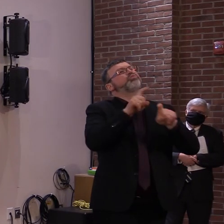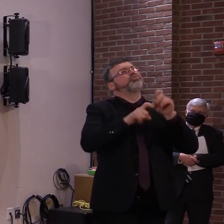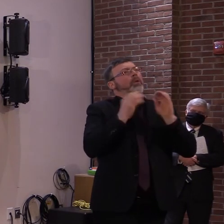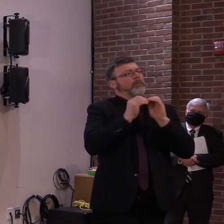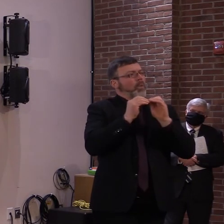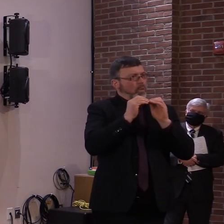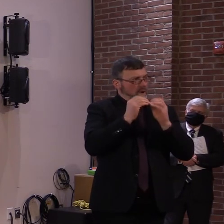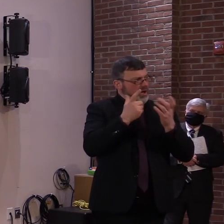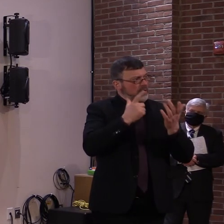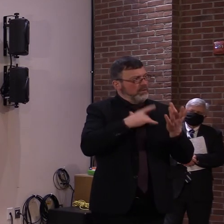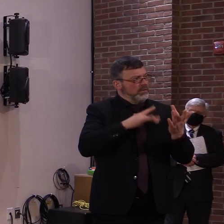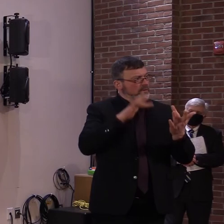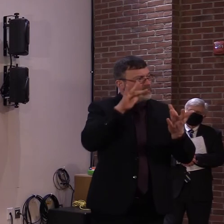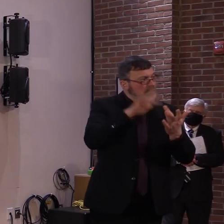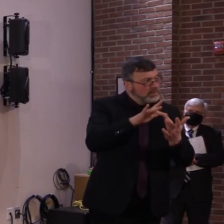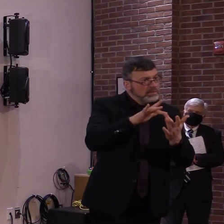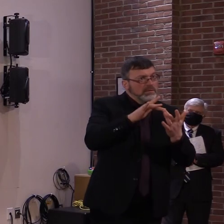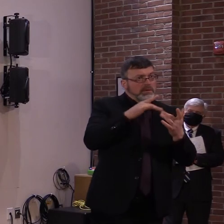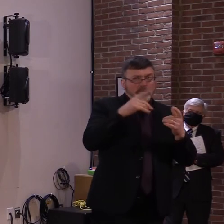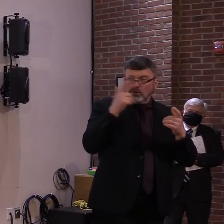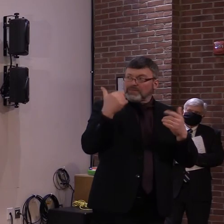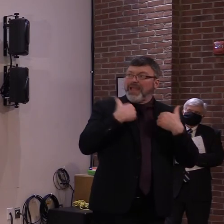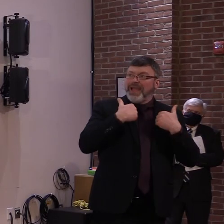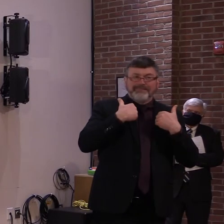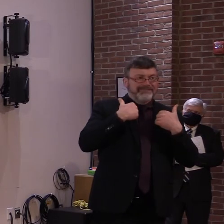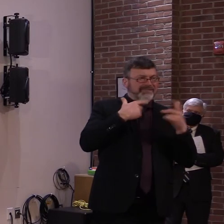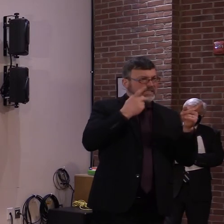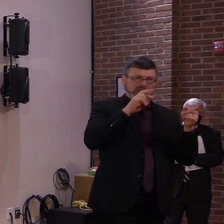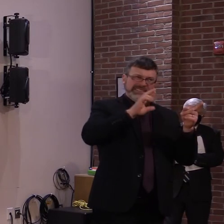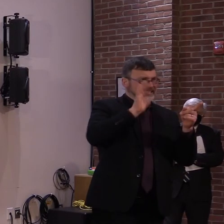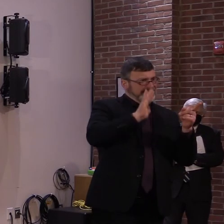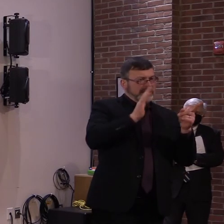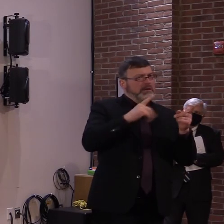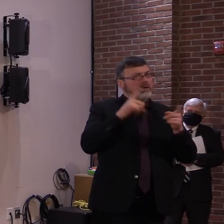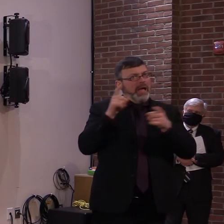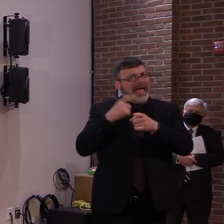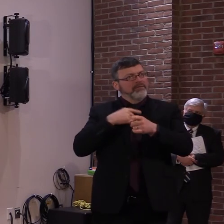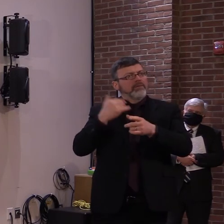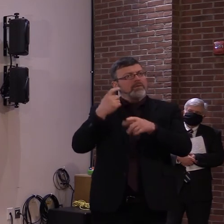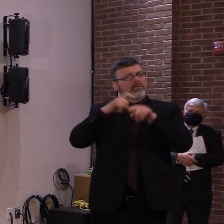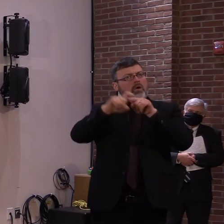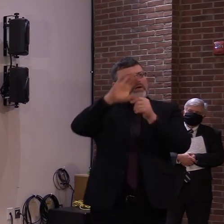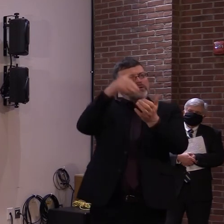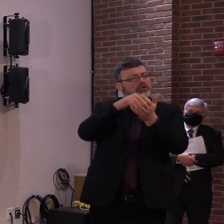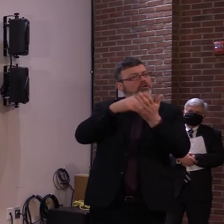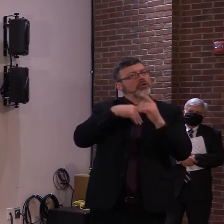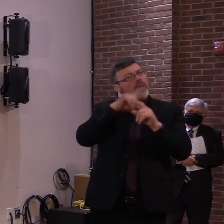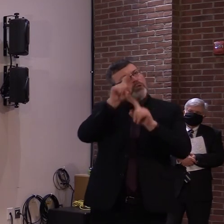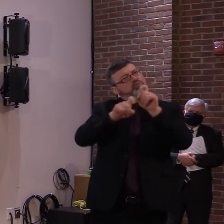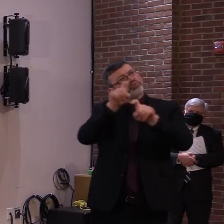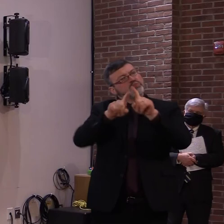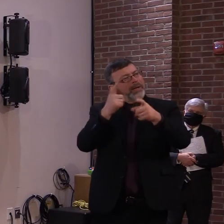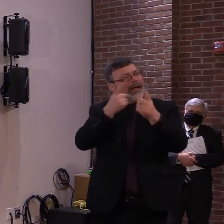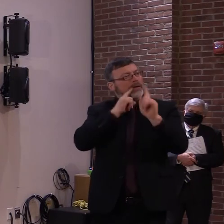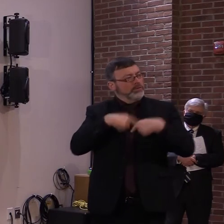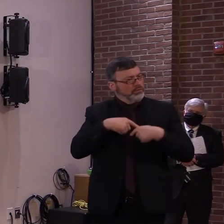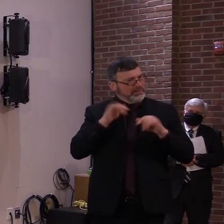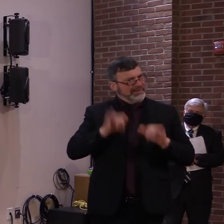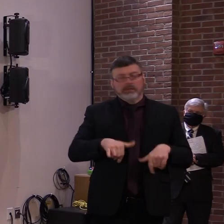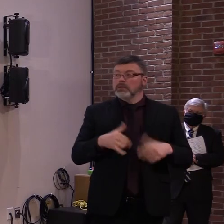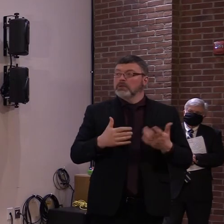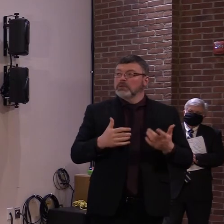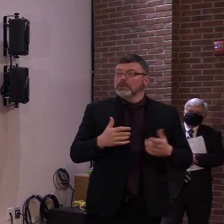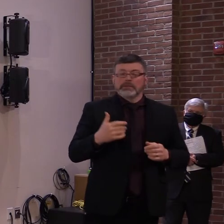staff have any capacity to answer some of the more general questions like that? Yeah, so there's a little of both. But I think